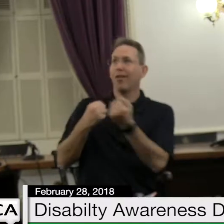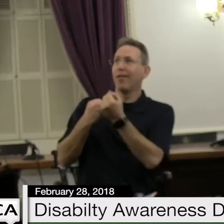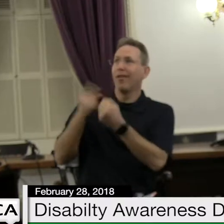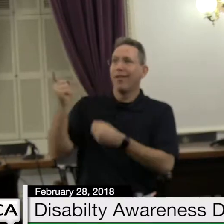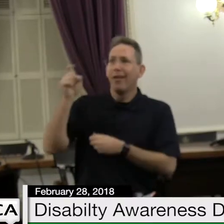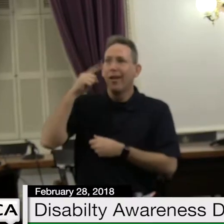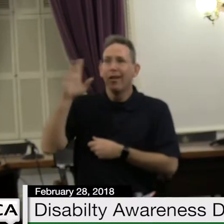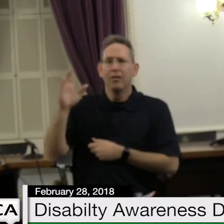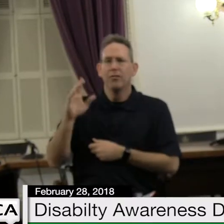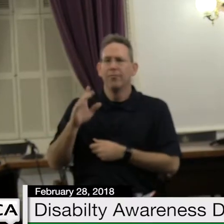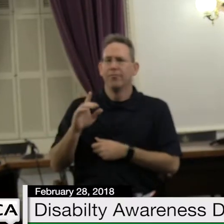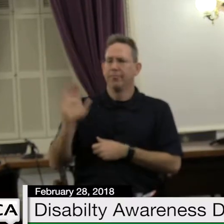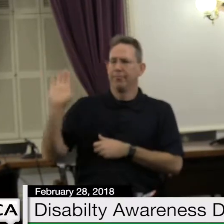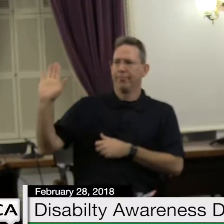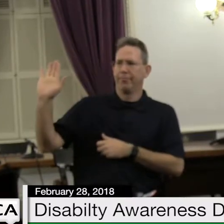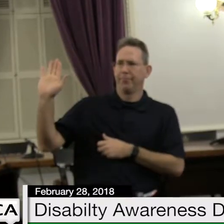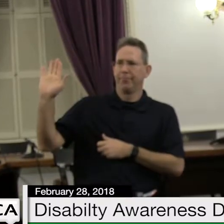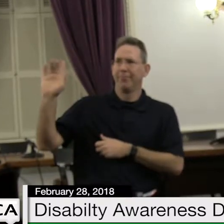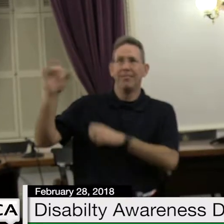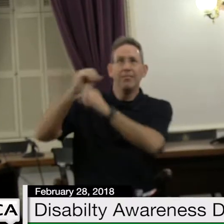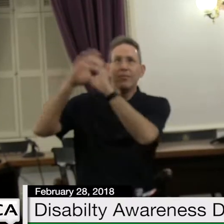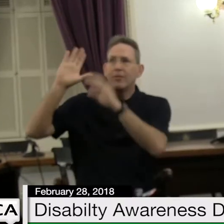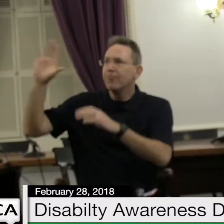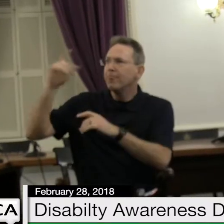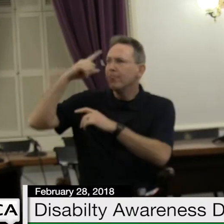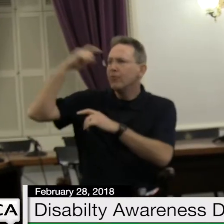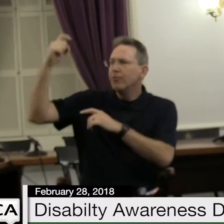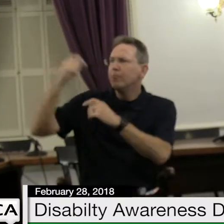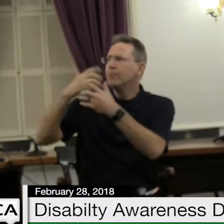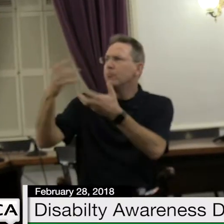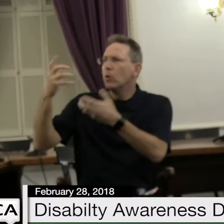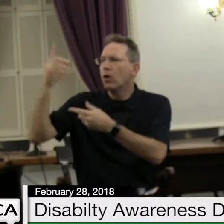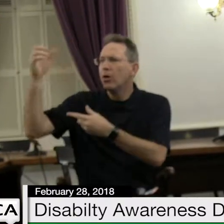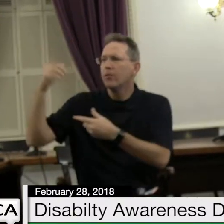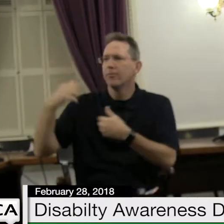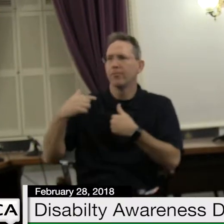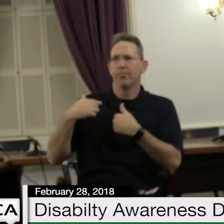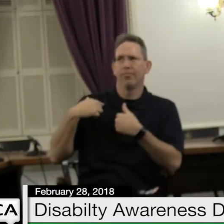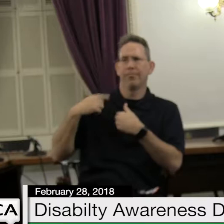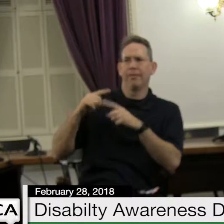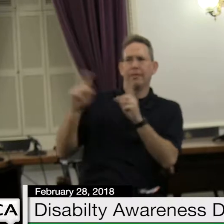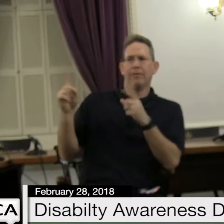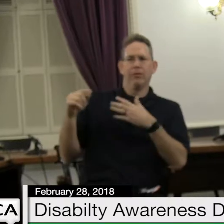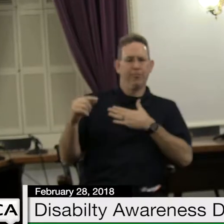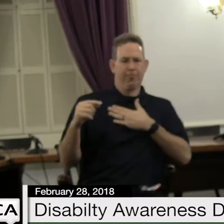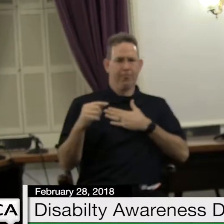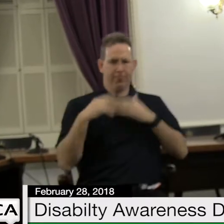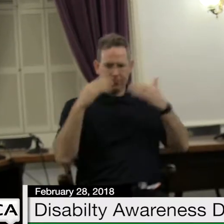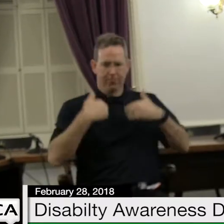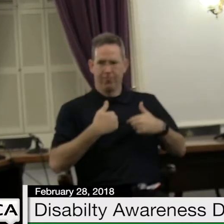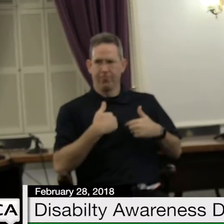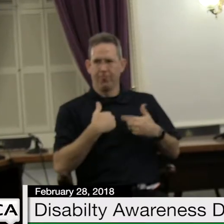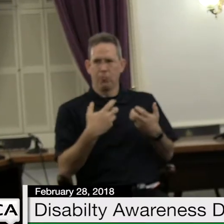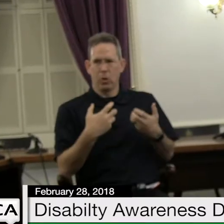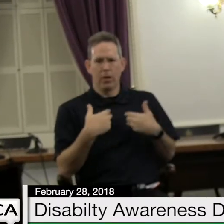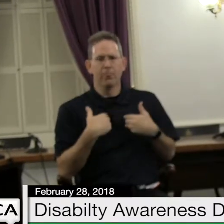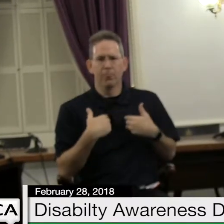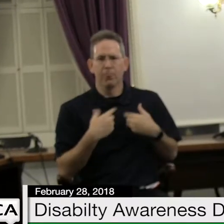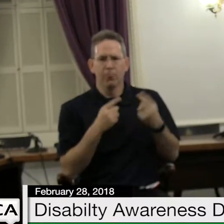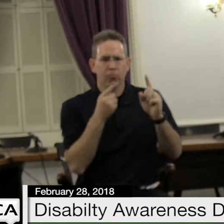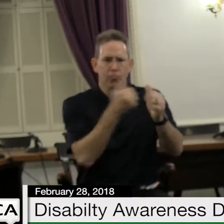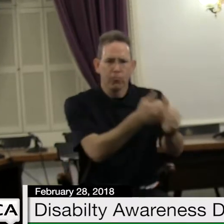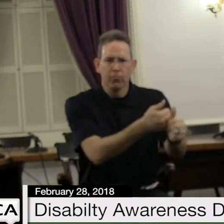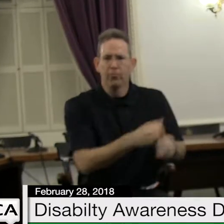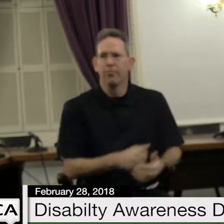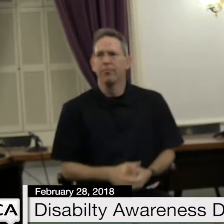his vision of the state is on a day-to-day basis, so I'm not speaking on behalf of the governor. I think he'll be speaking to you